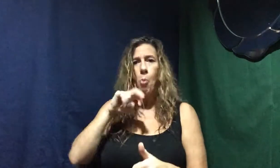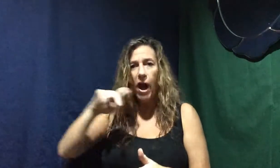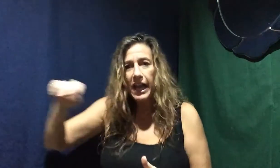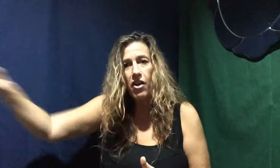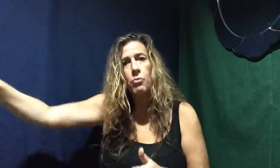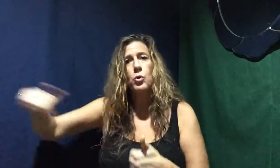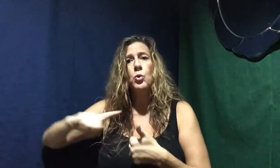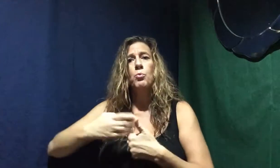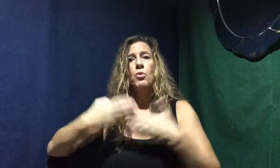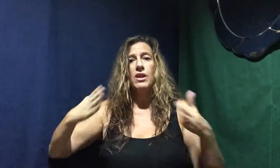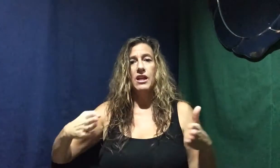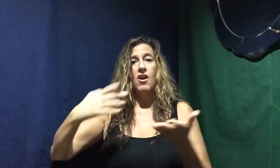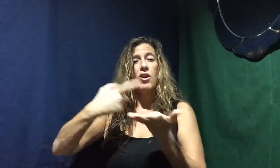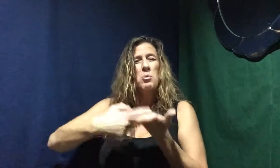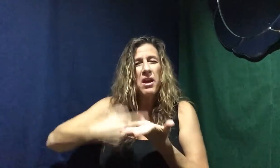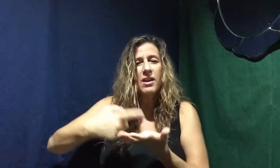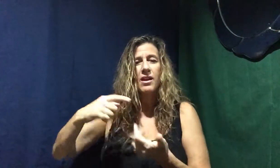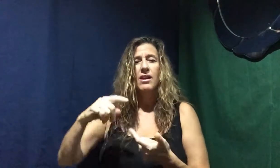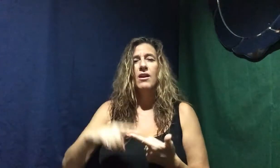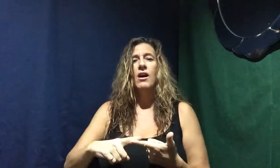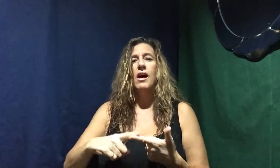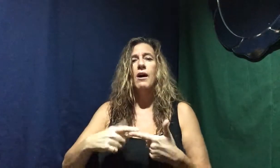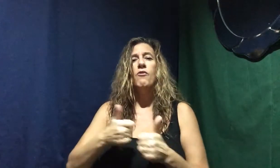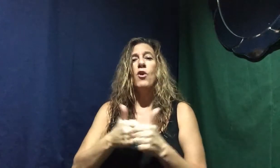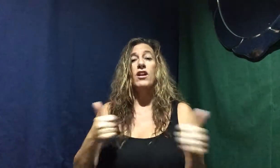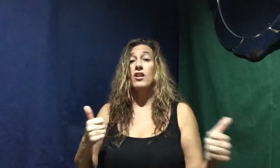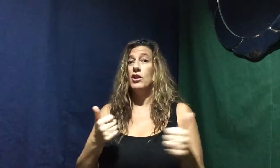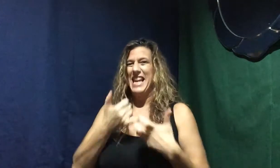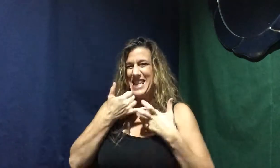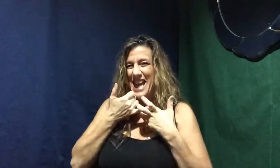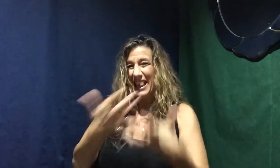walking out of the room in an argument. Avoidant can look like yelling.